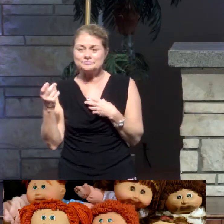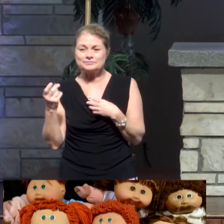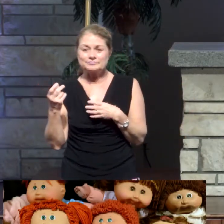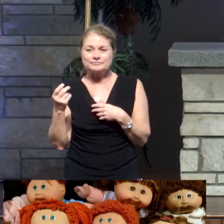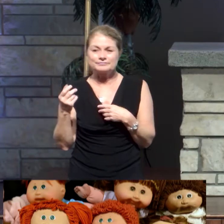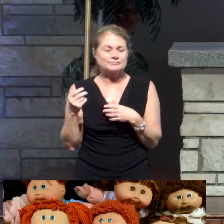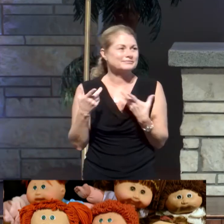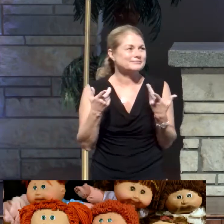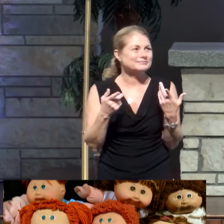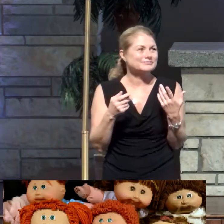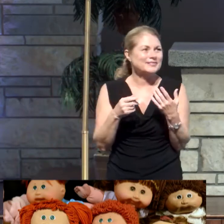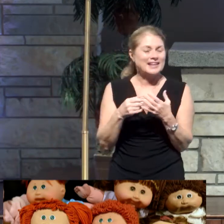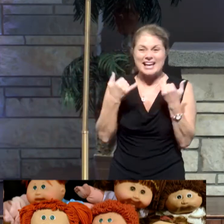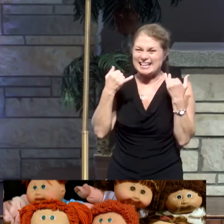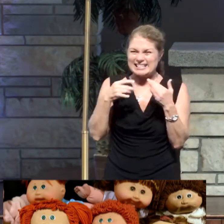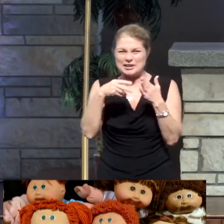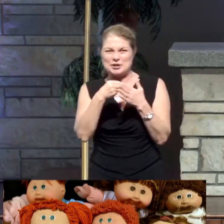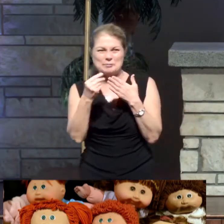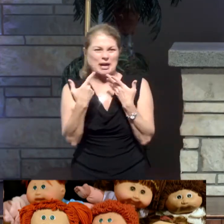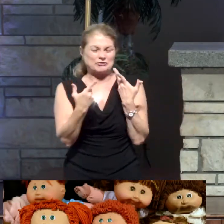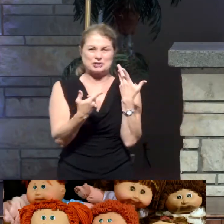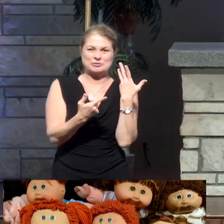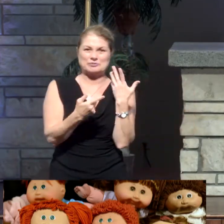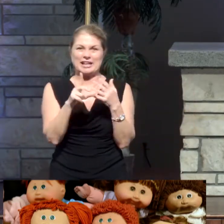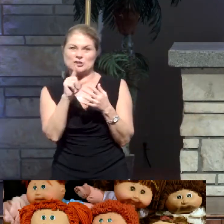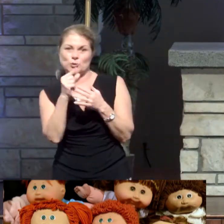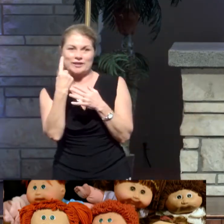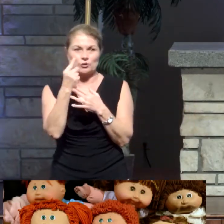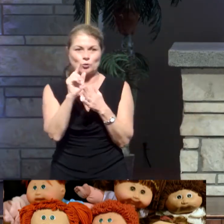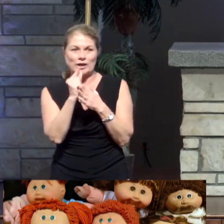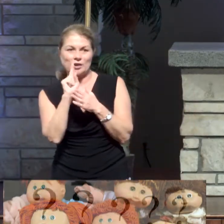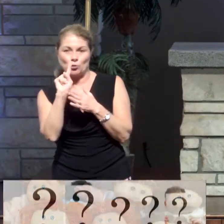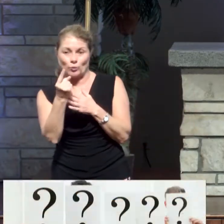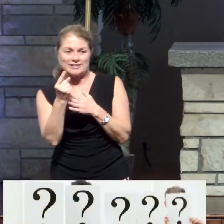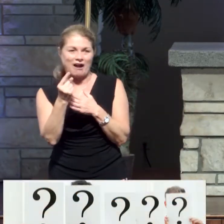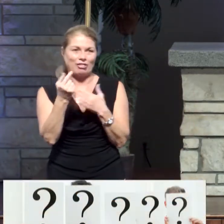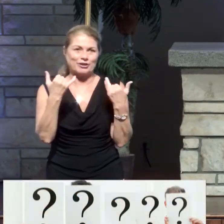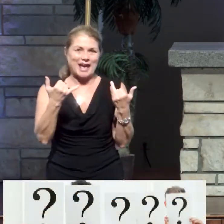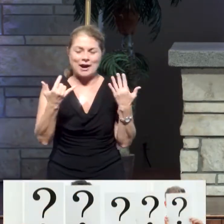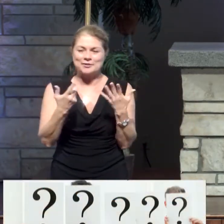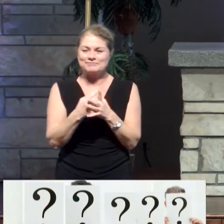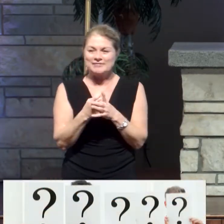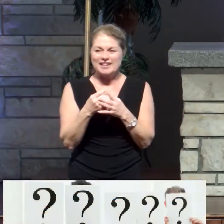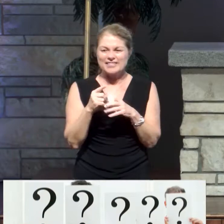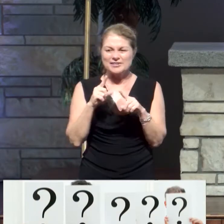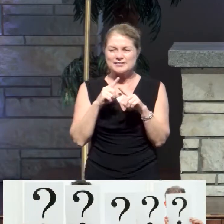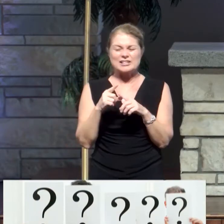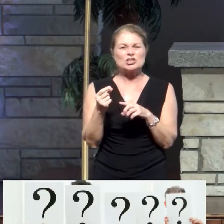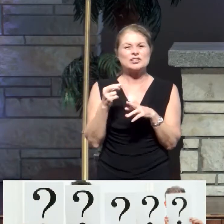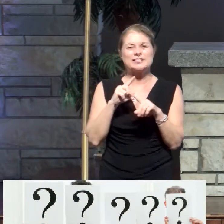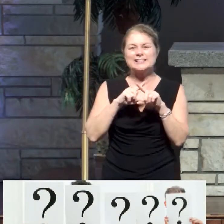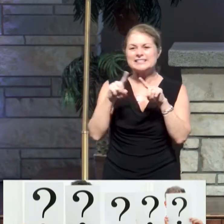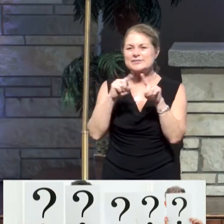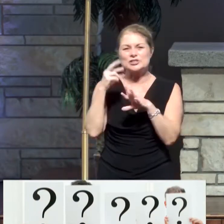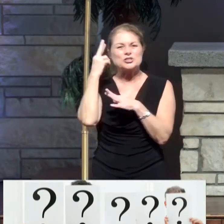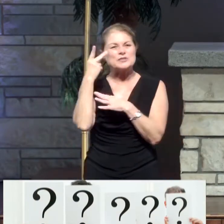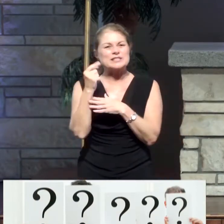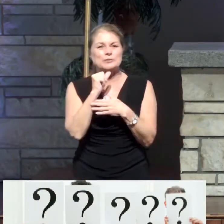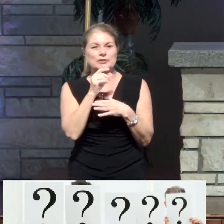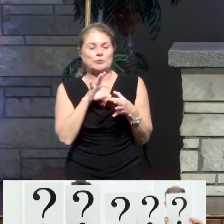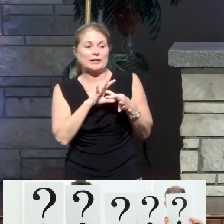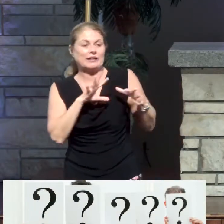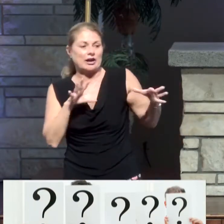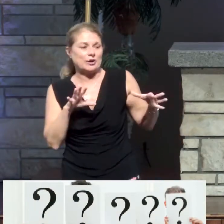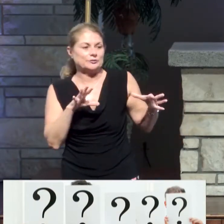for a dollar at any garage sale that's out there. I think there's two main reasons why we don't let stuff go, why we hold on to stuff. One is fear.